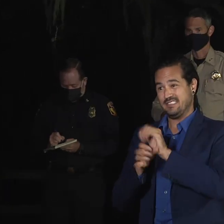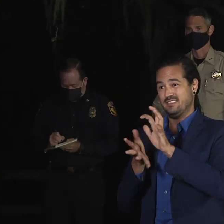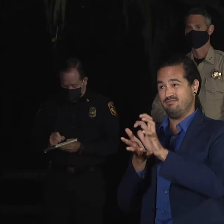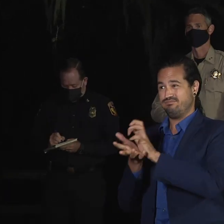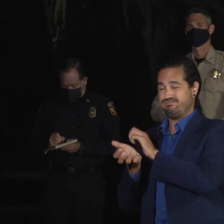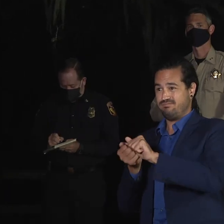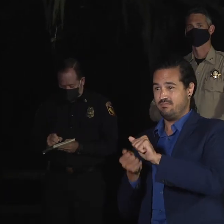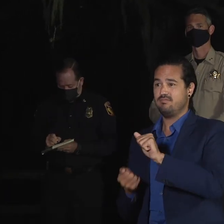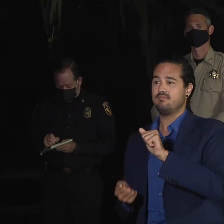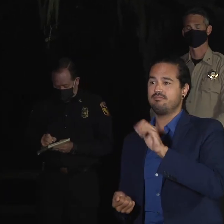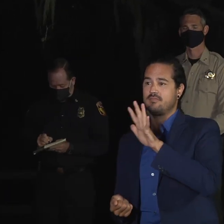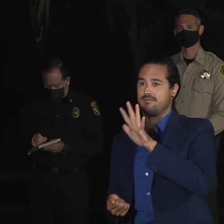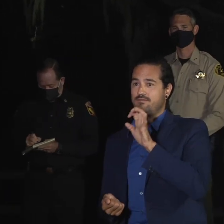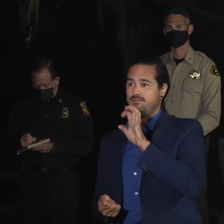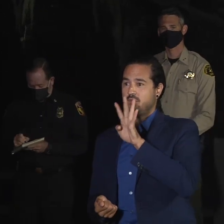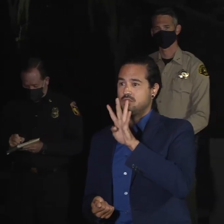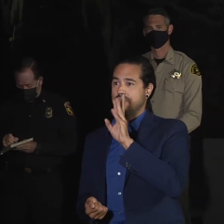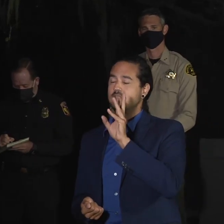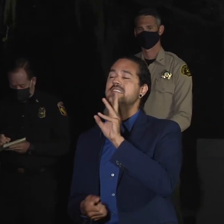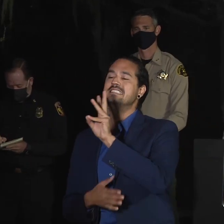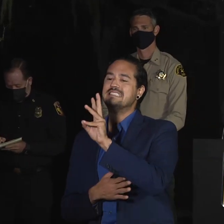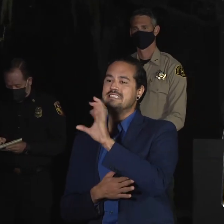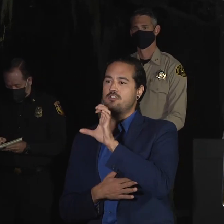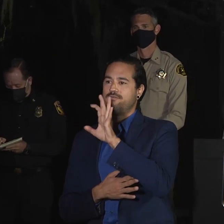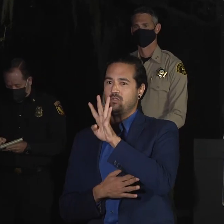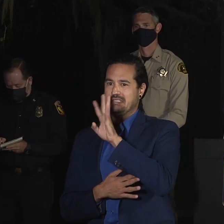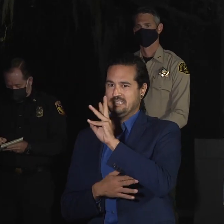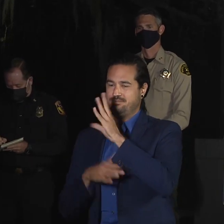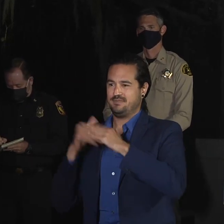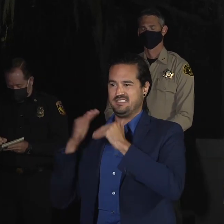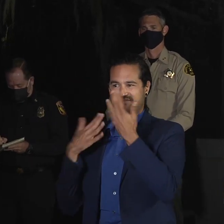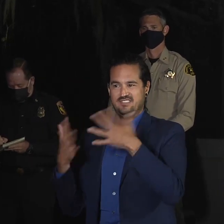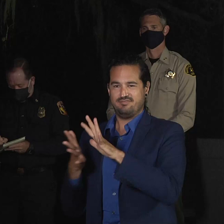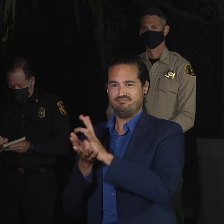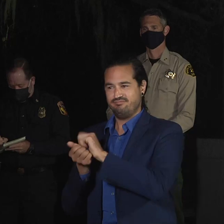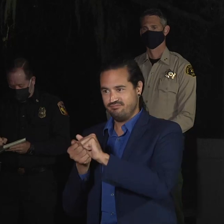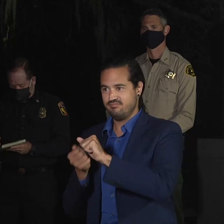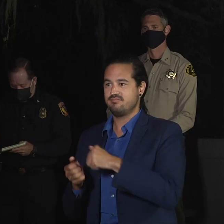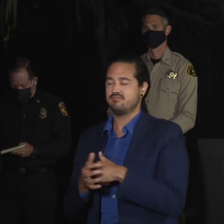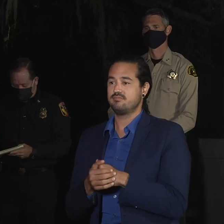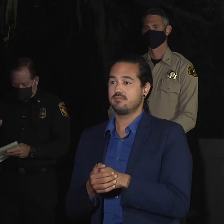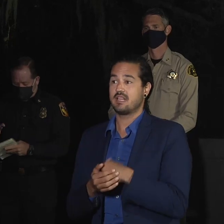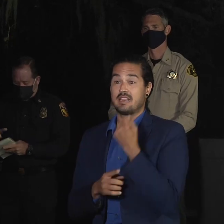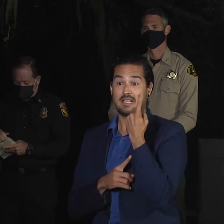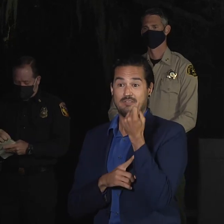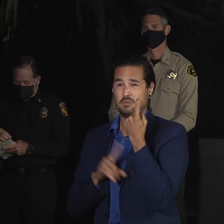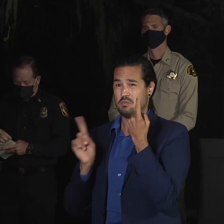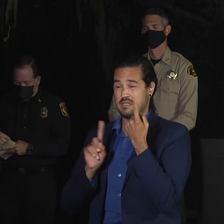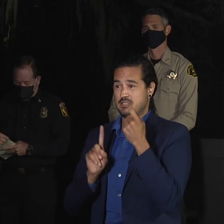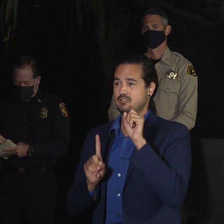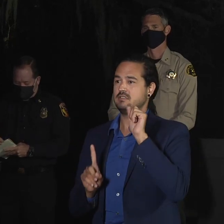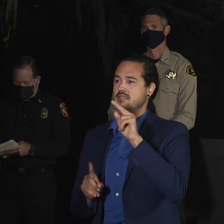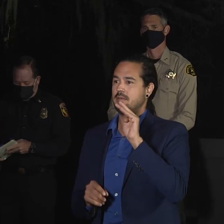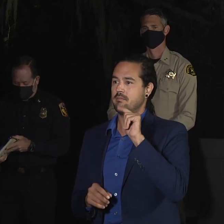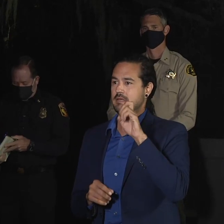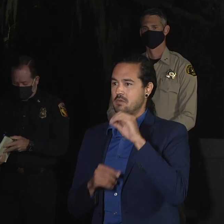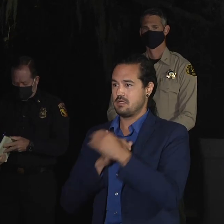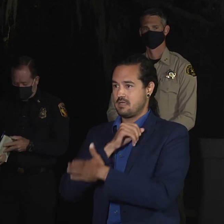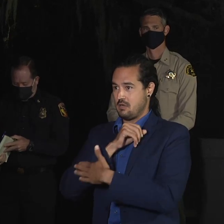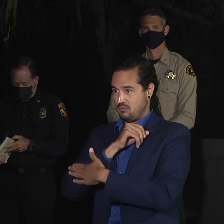11 of those structures are in San Mateo County and 635 of them are in Santa Cruz County.